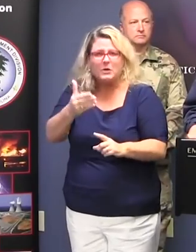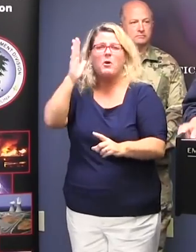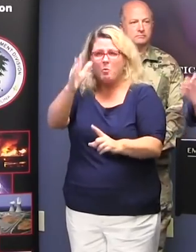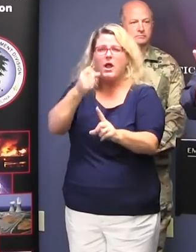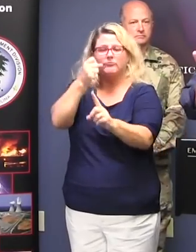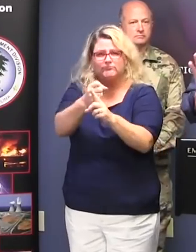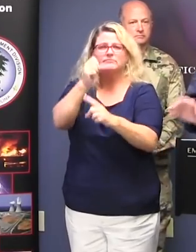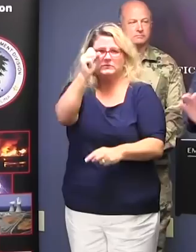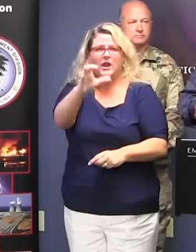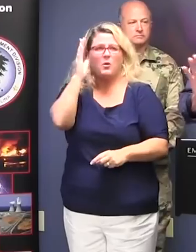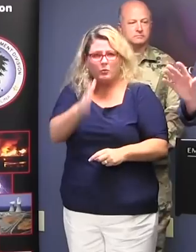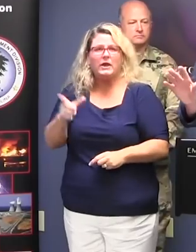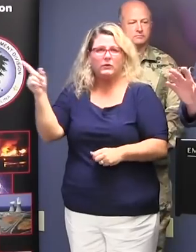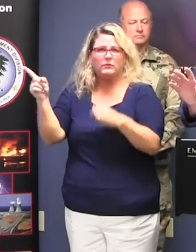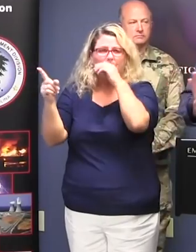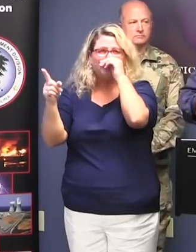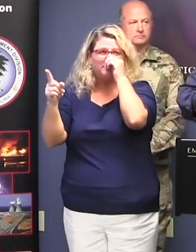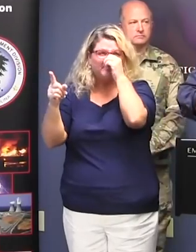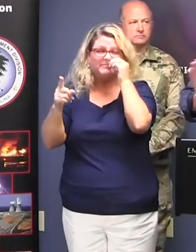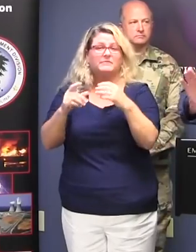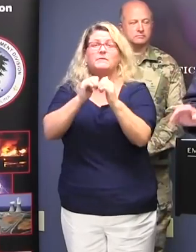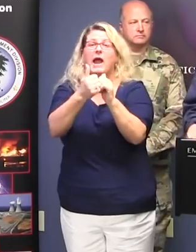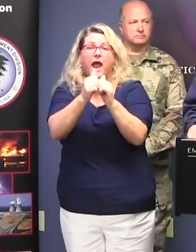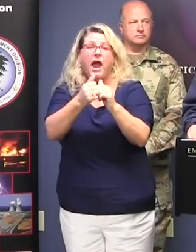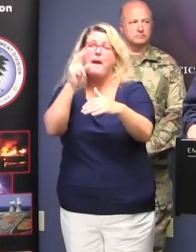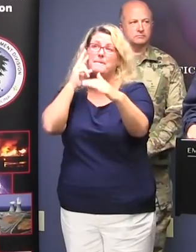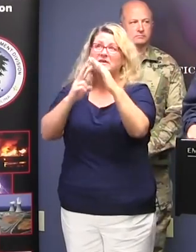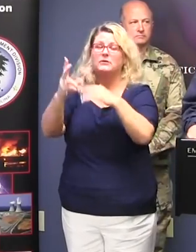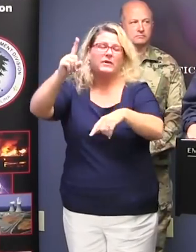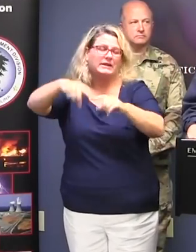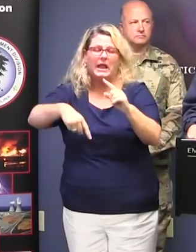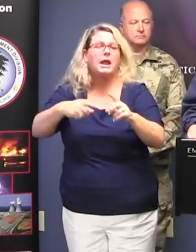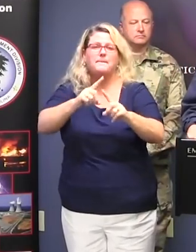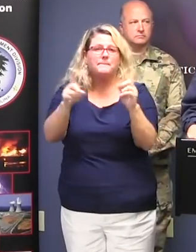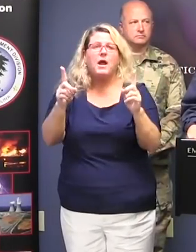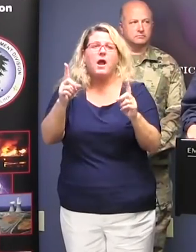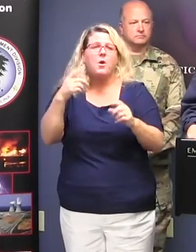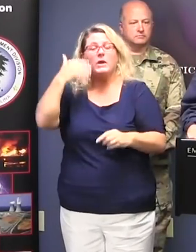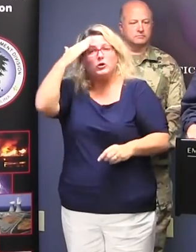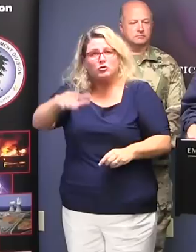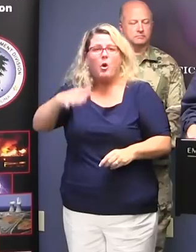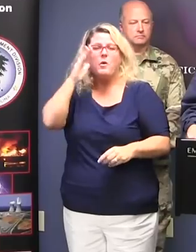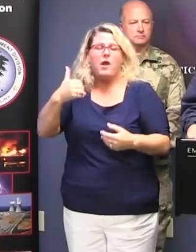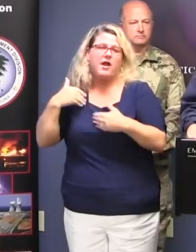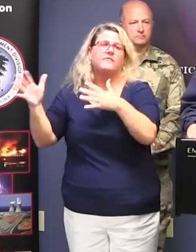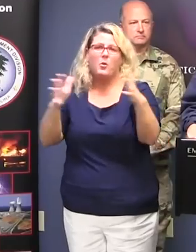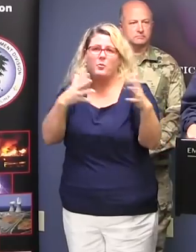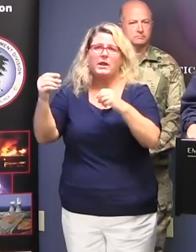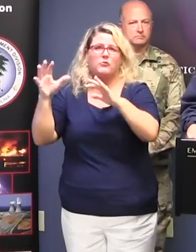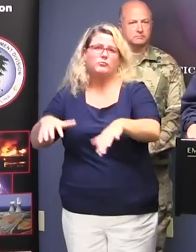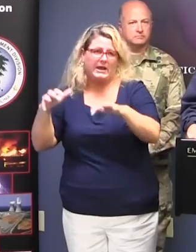South Carolina, we don't know how much. We can't predict for sure. But we know we're going to have a lot of wind and a lot of rain.